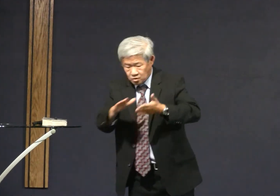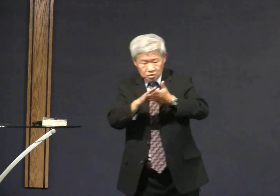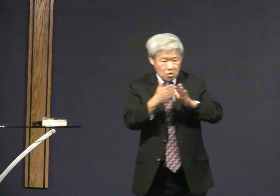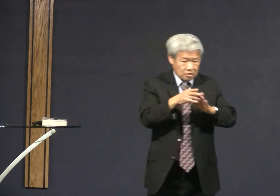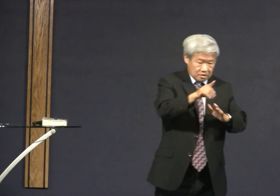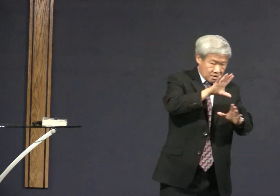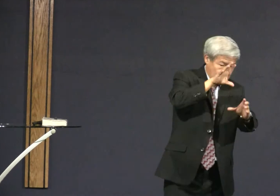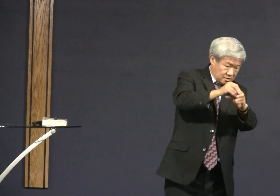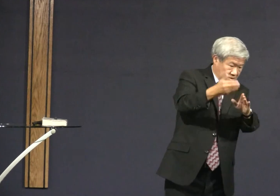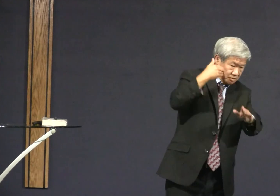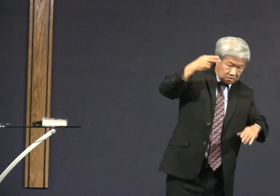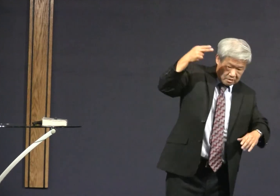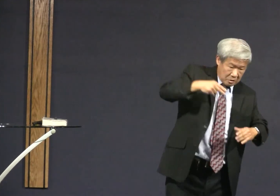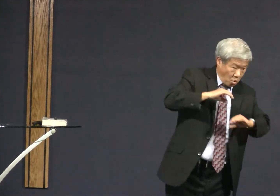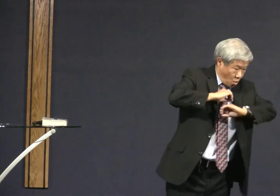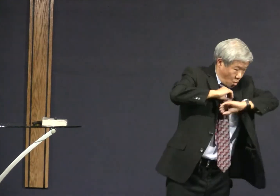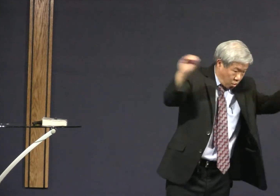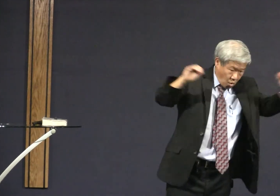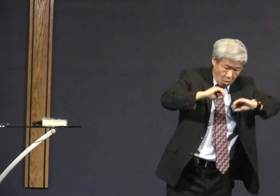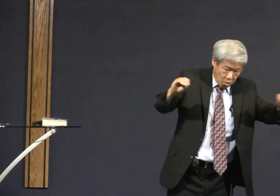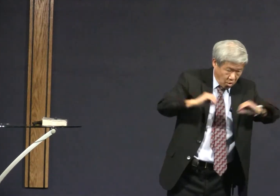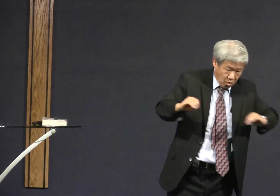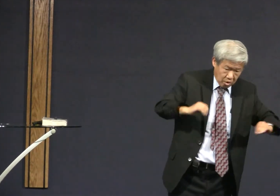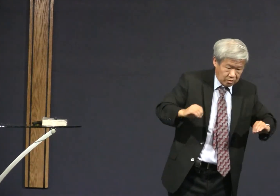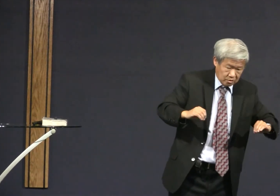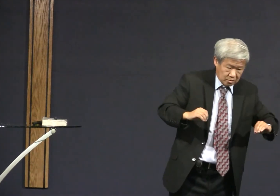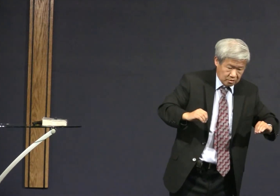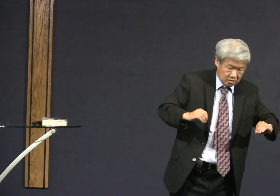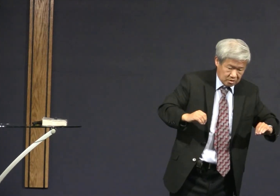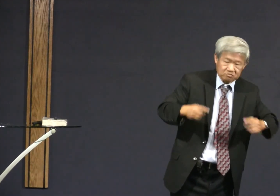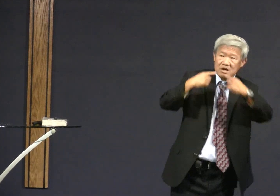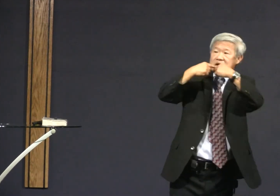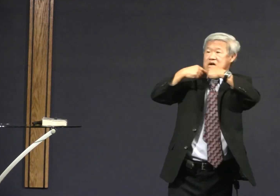when you want to be a deacon or an elder or Sunday school teacher